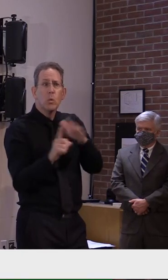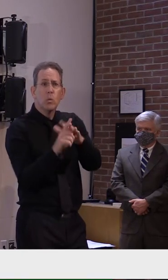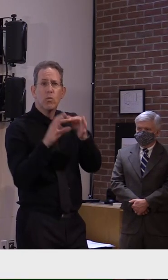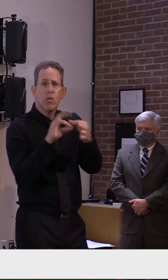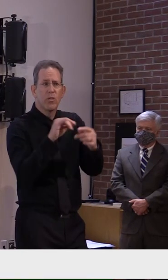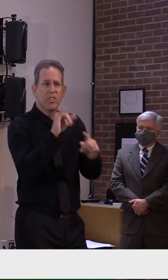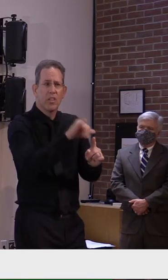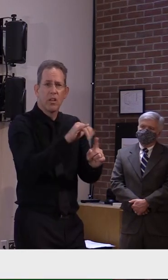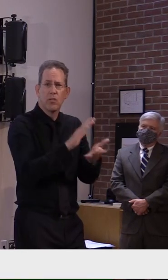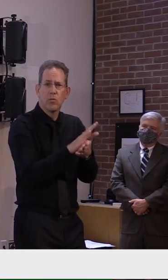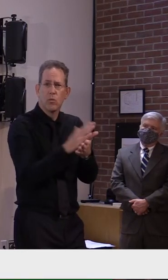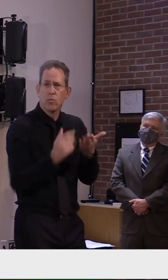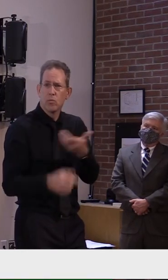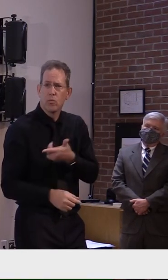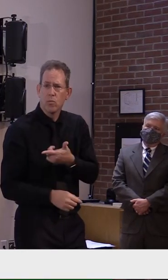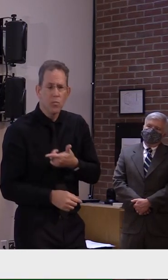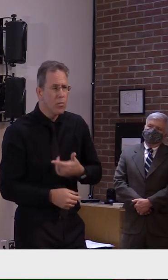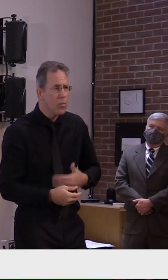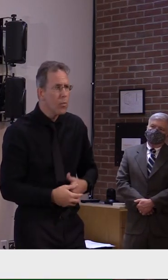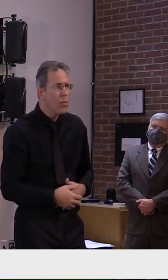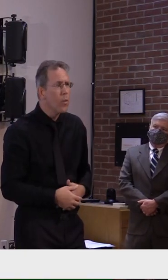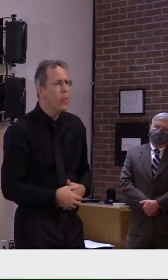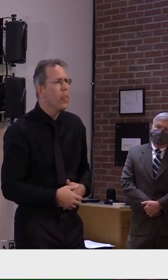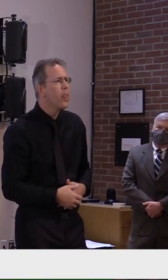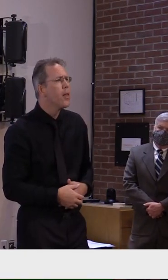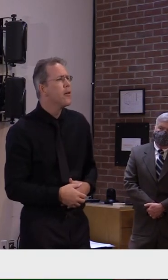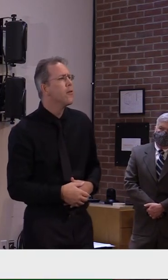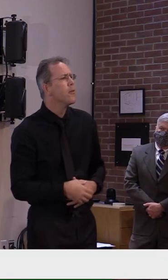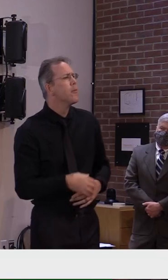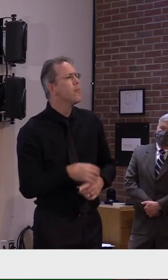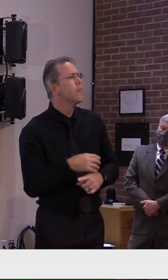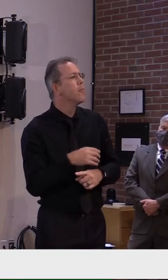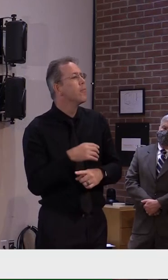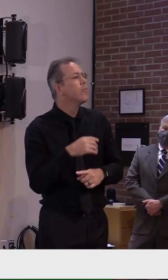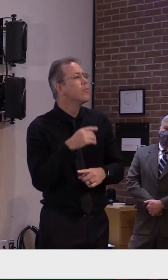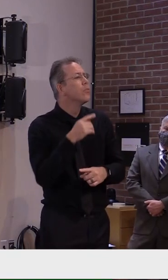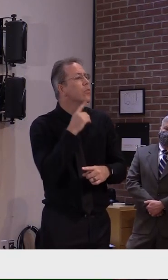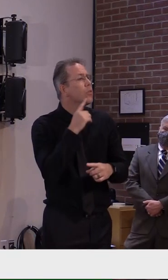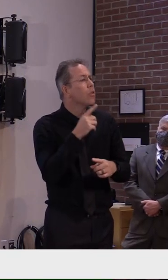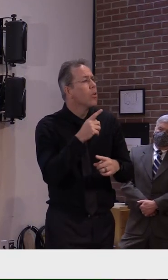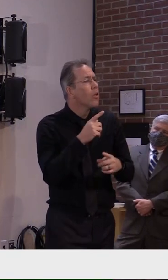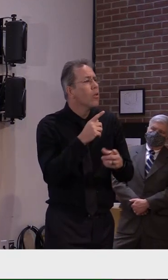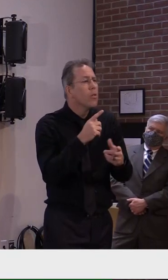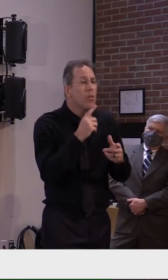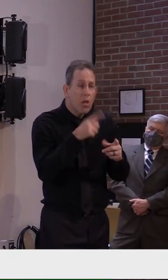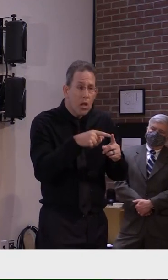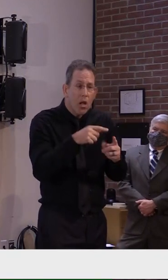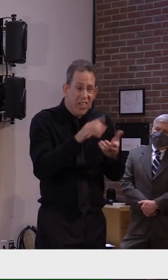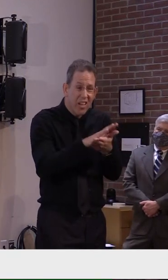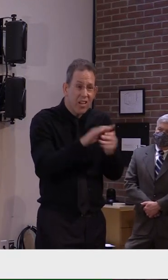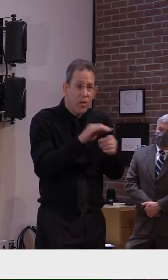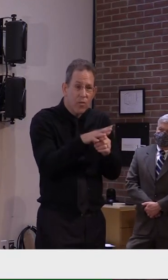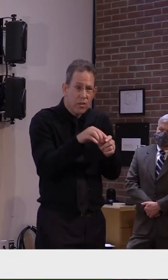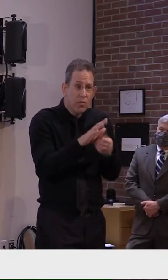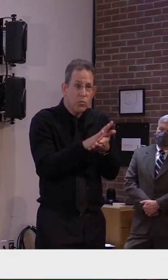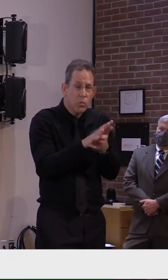yeah well i am not aware of any evidence of school-based transmission since those events that you described um